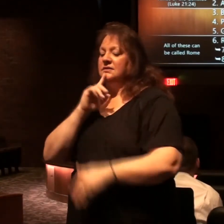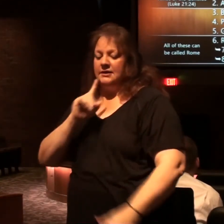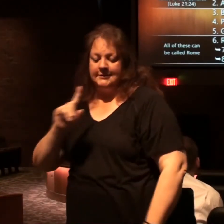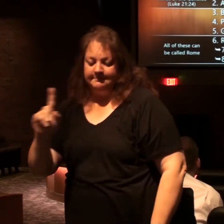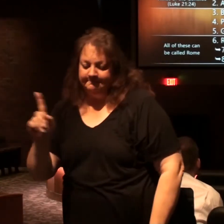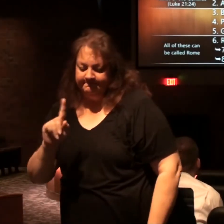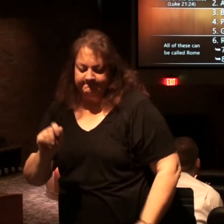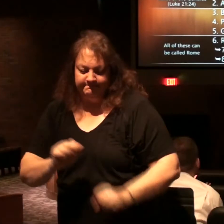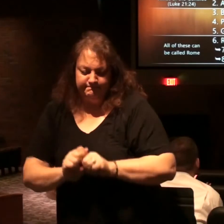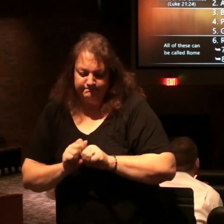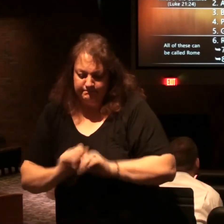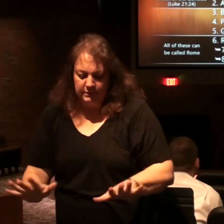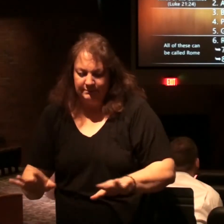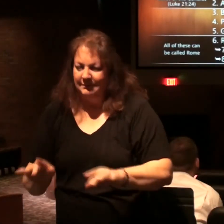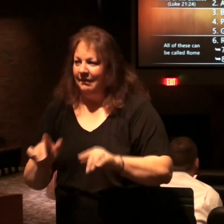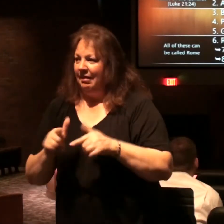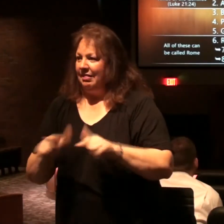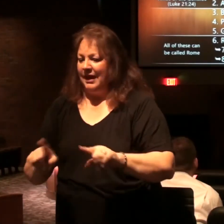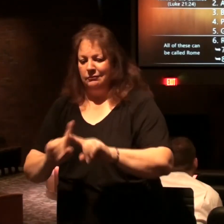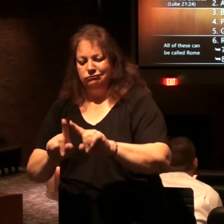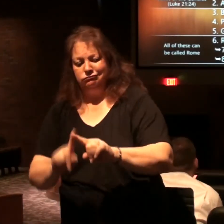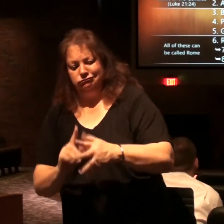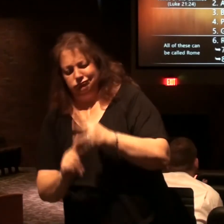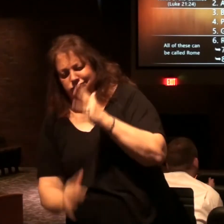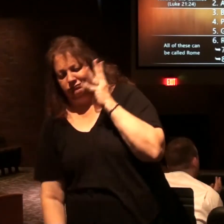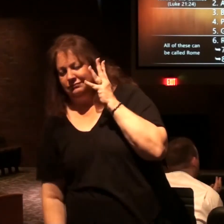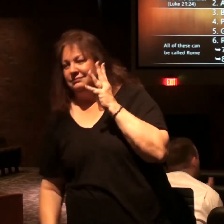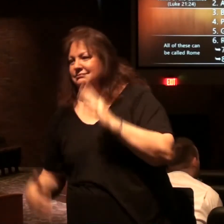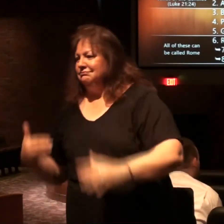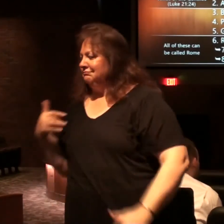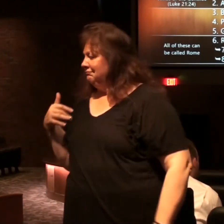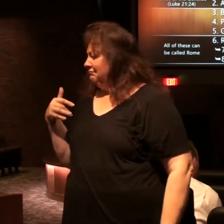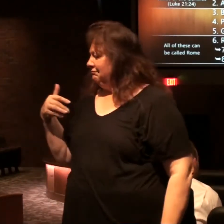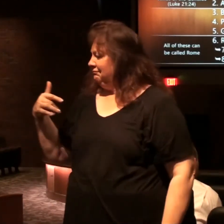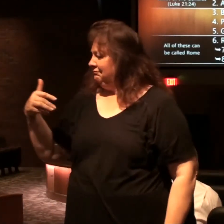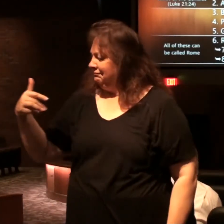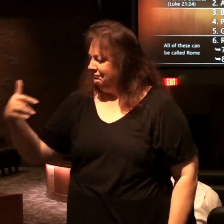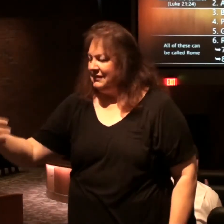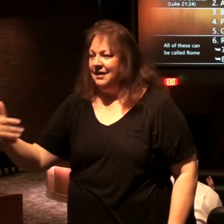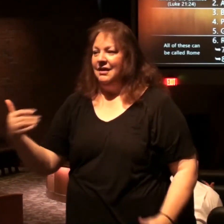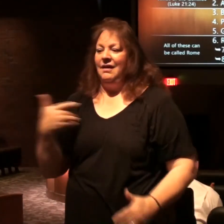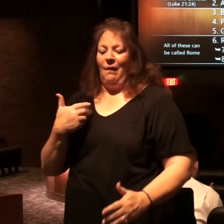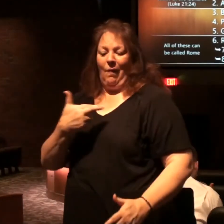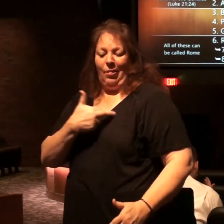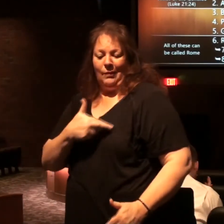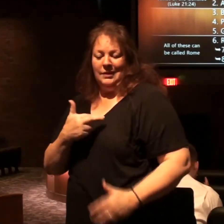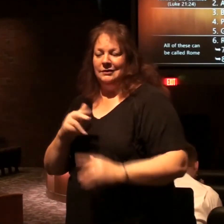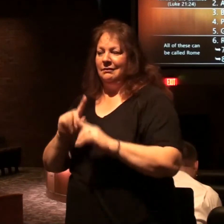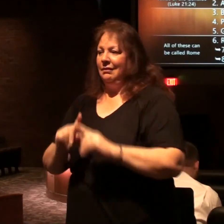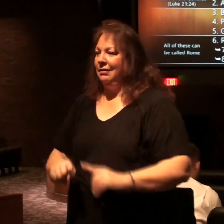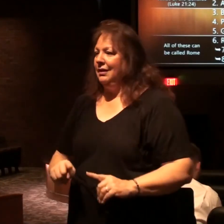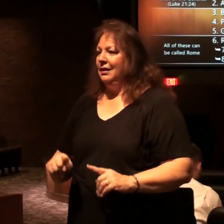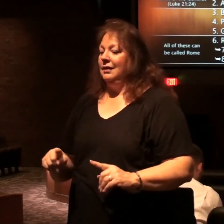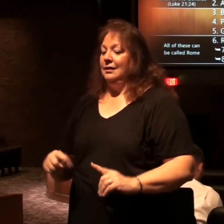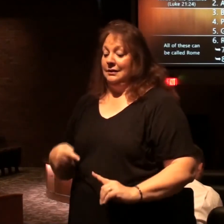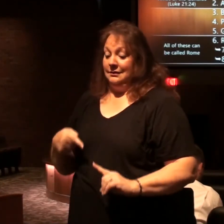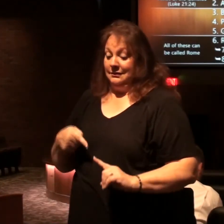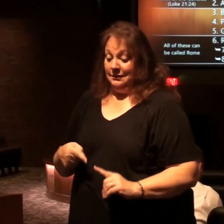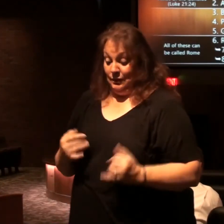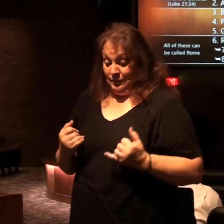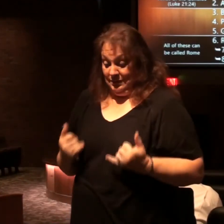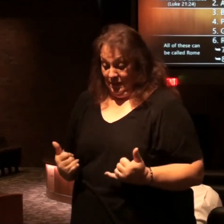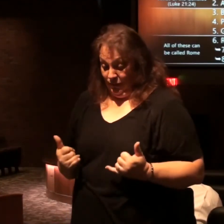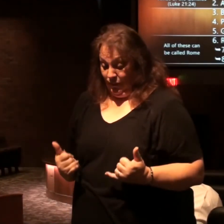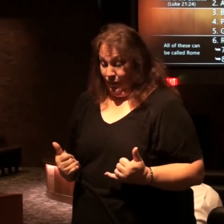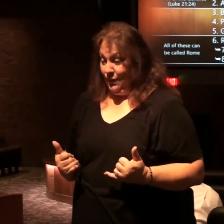when he divided the languages all down through these empires of history and all the religious system we've all come down now